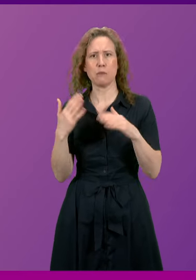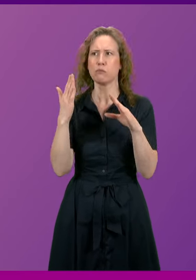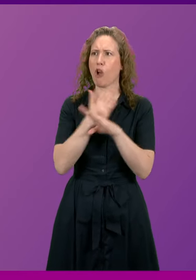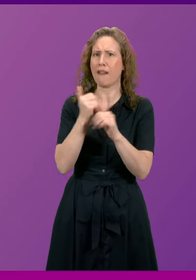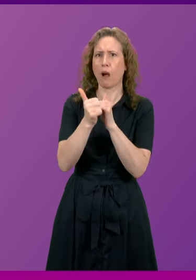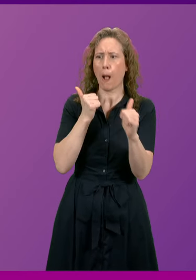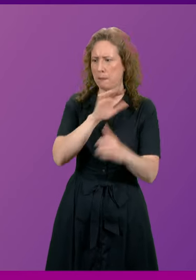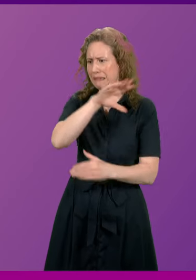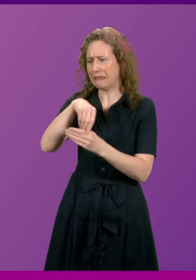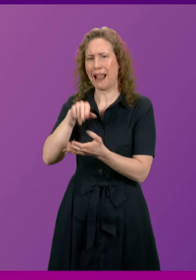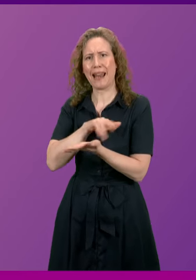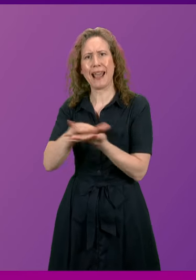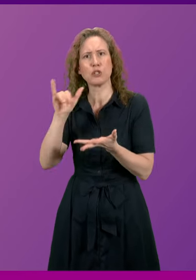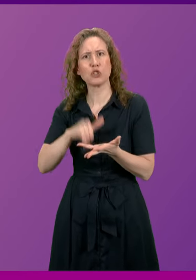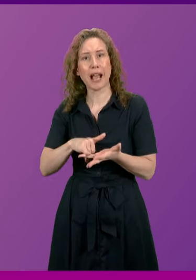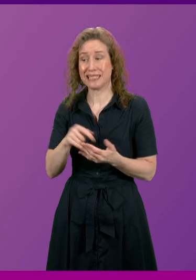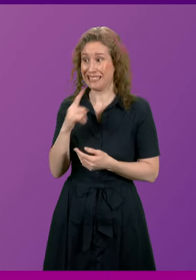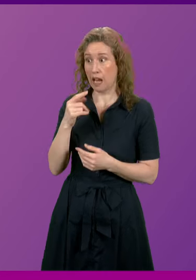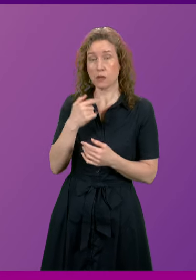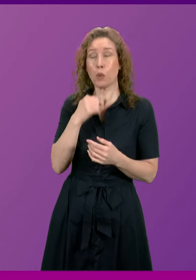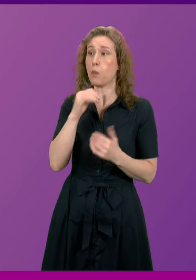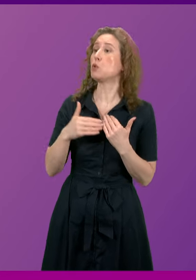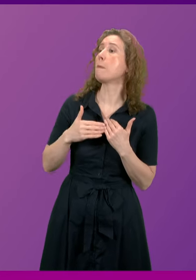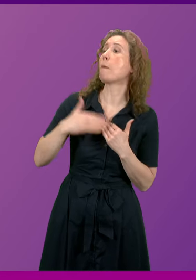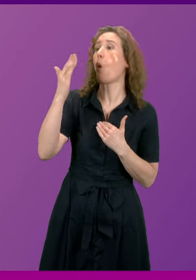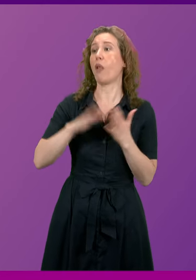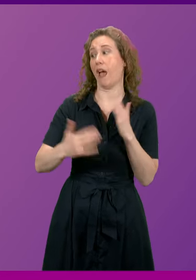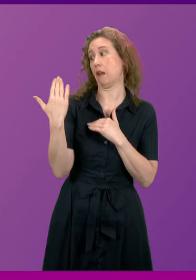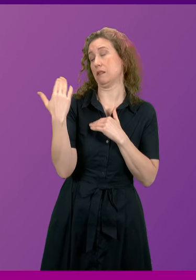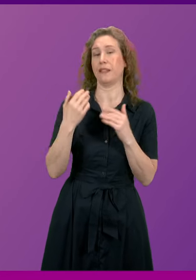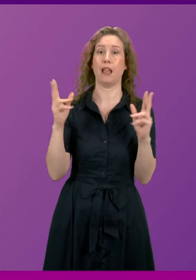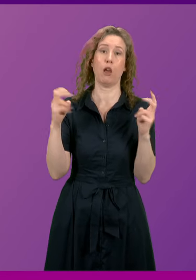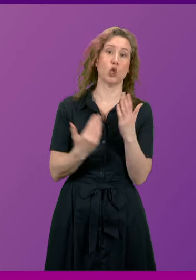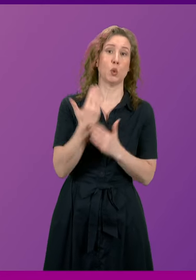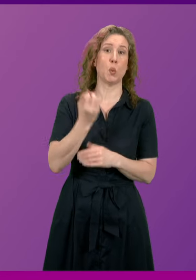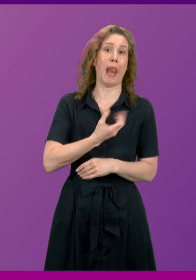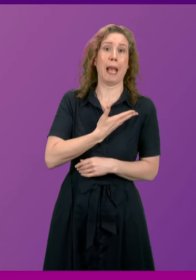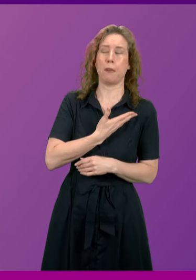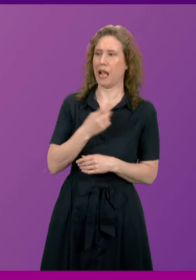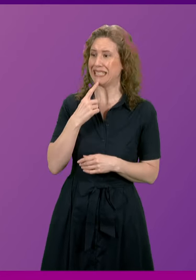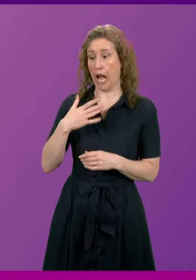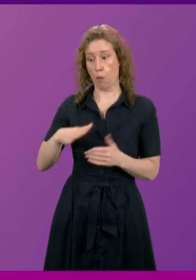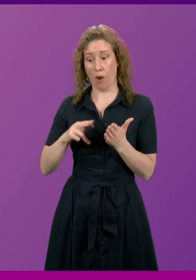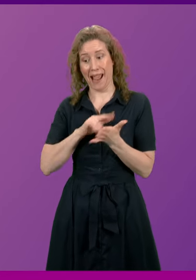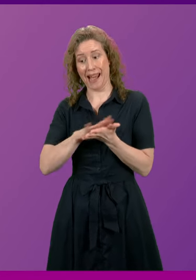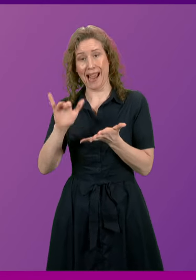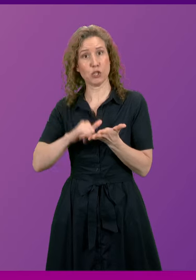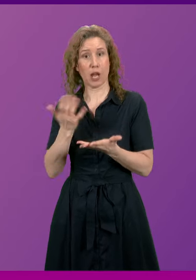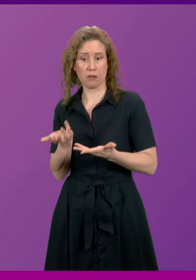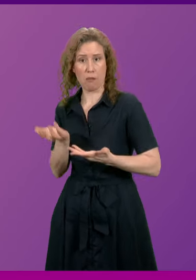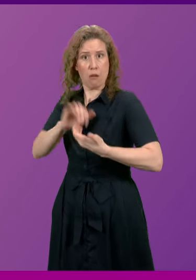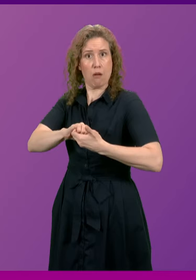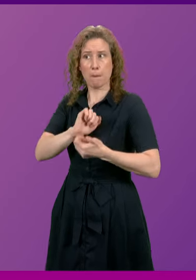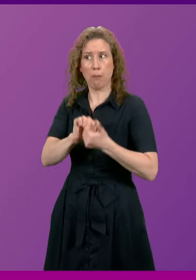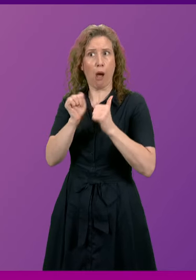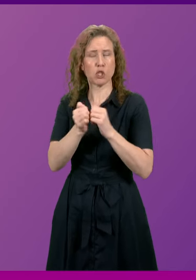went on to say we will go further than New Labour ever did. I want the NHS to form partnerships with